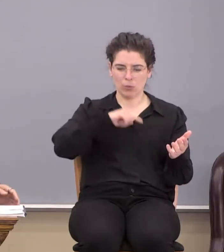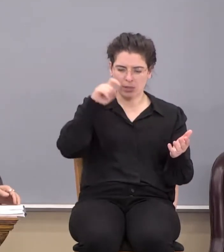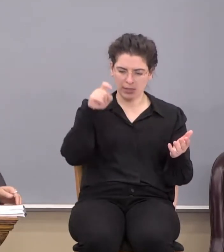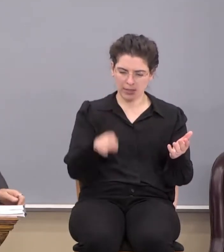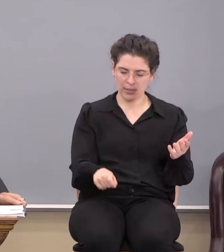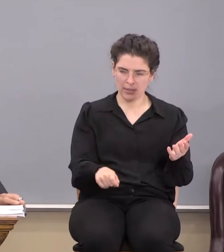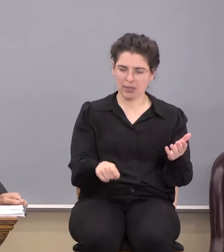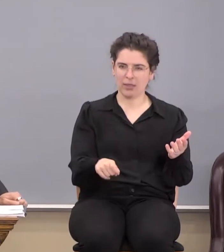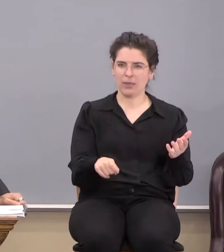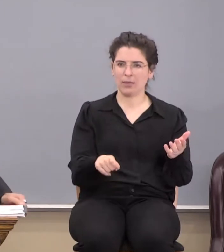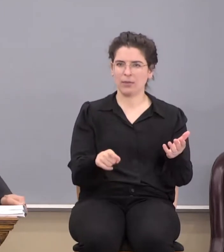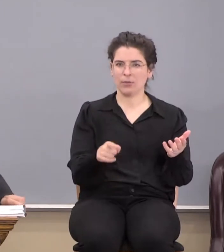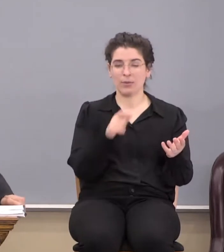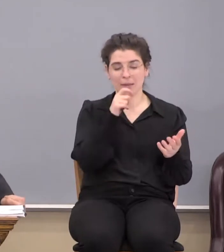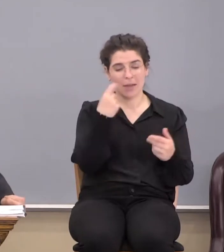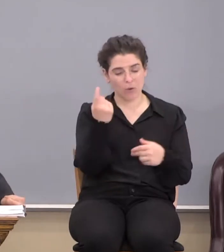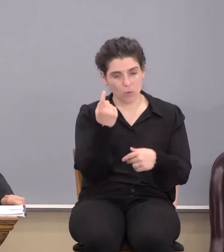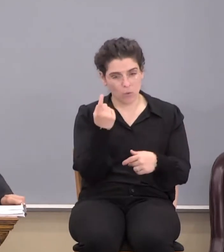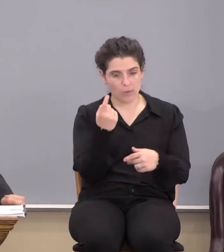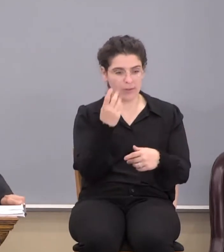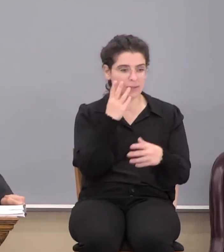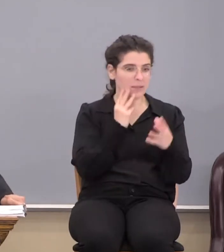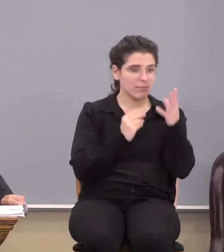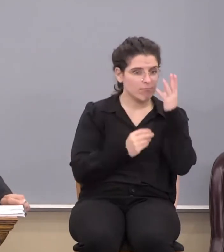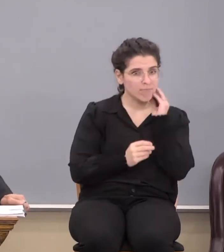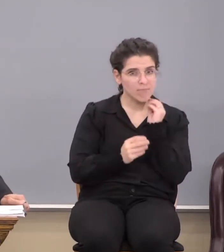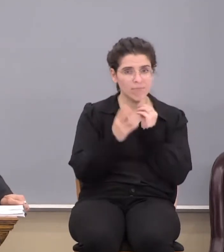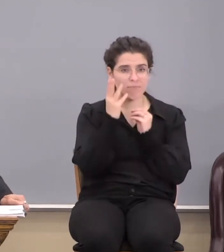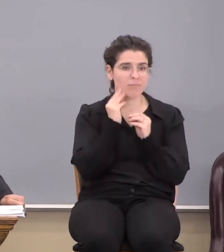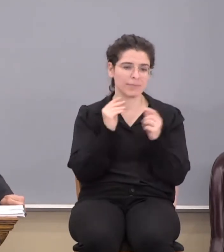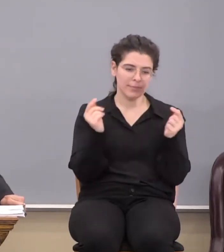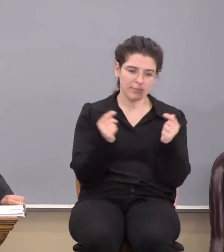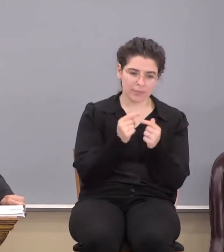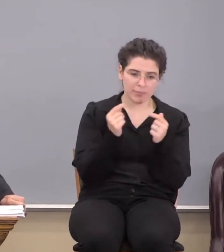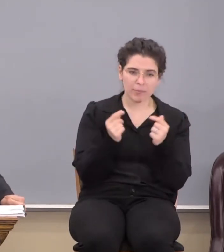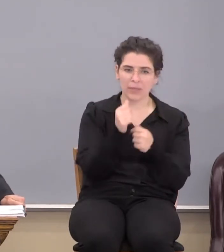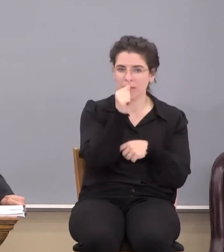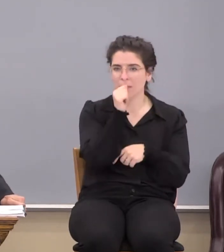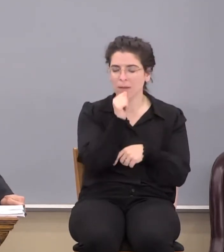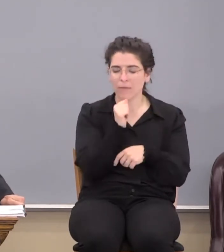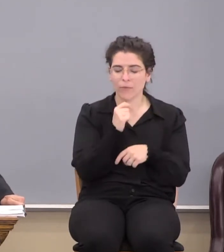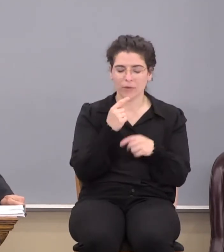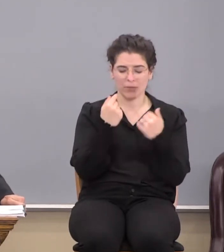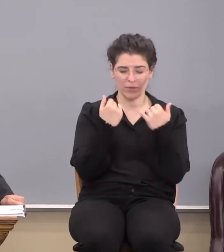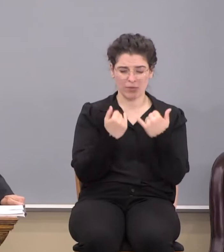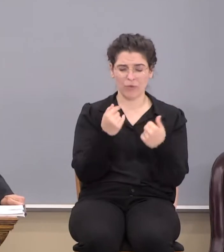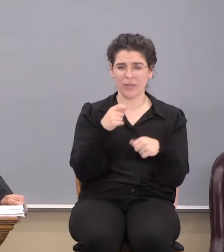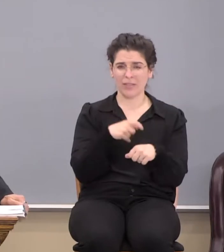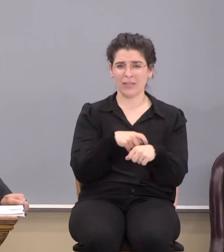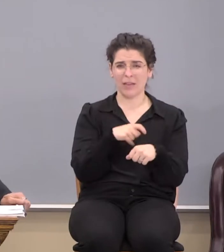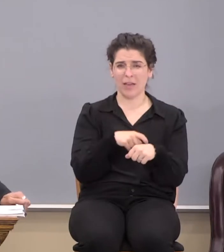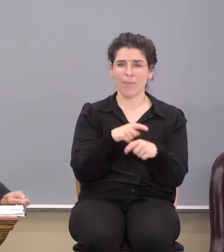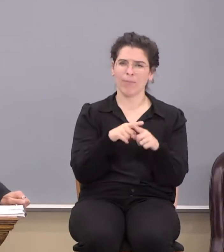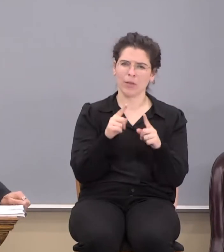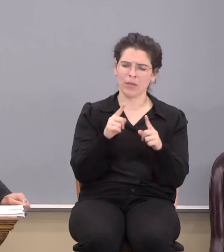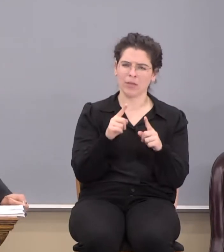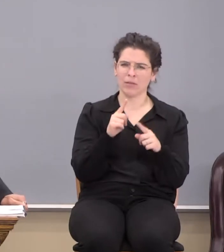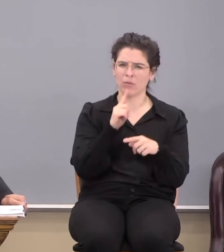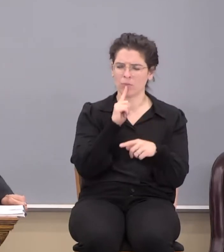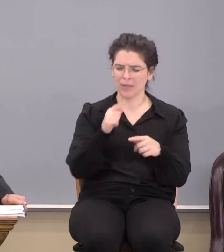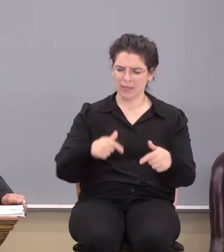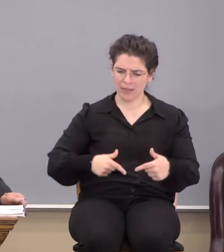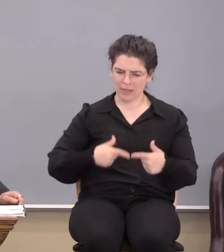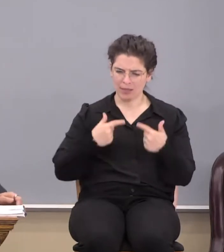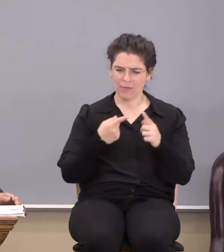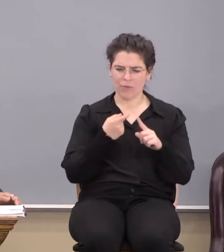not only experience the afflictions and sufferings of this present time, but to live